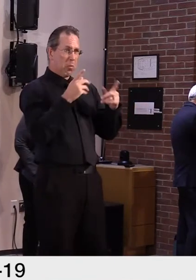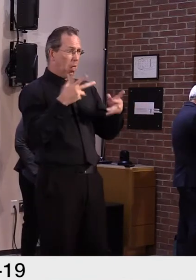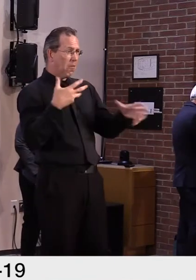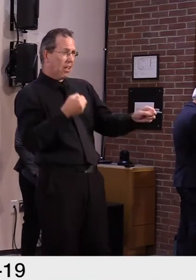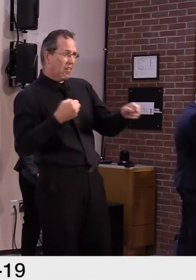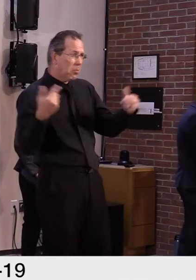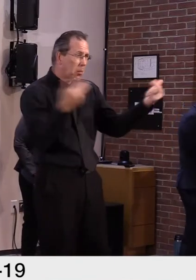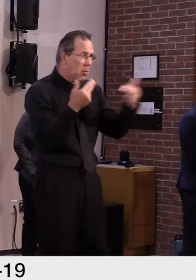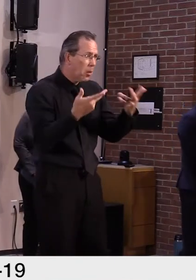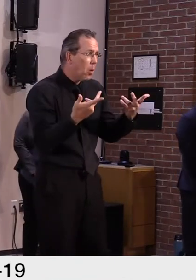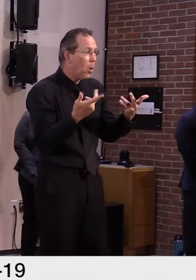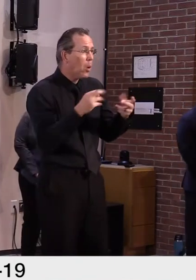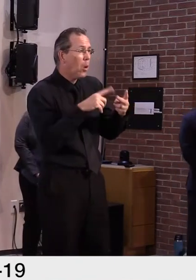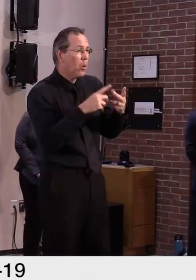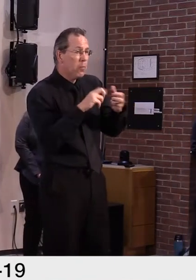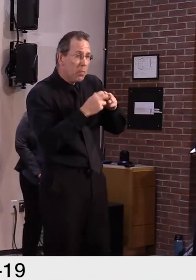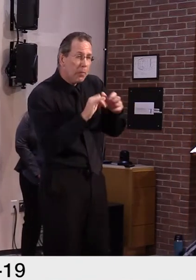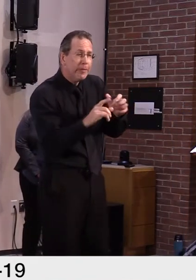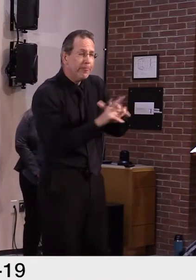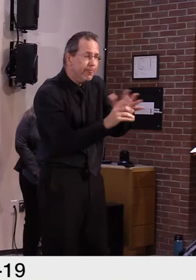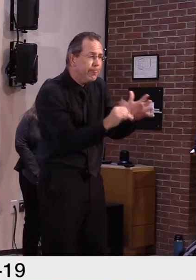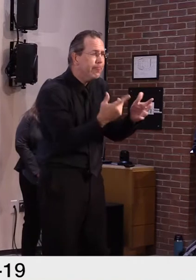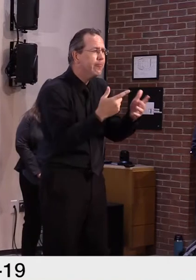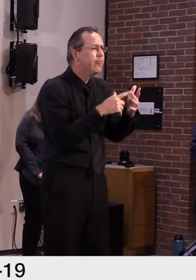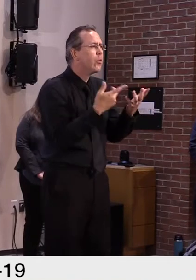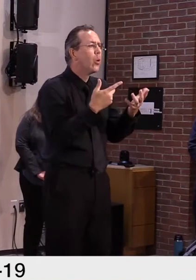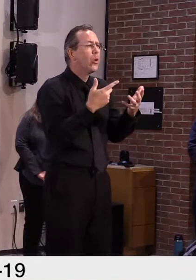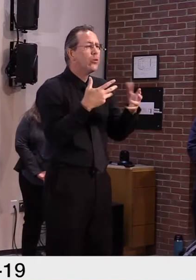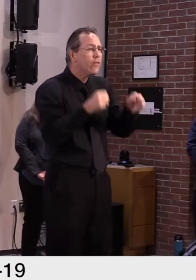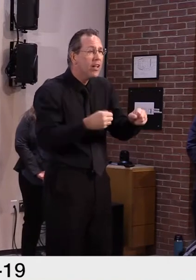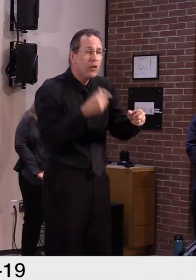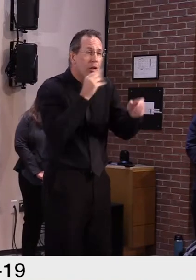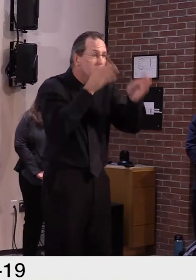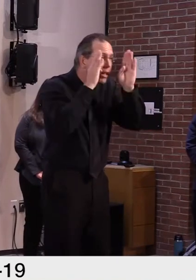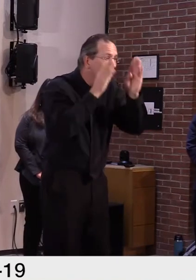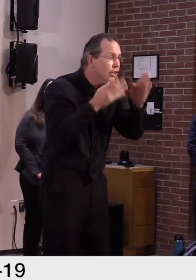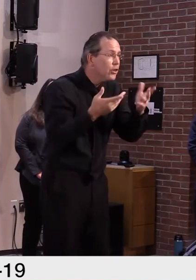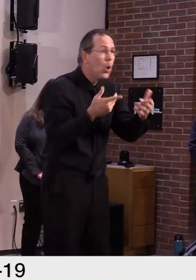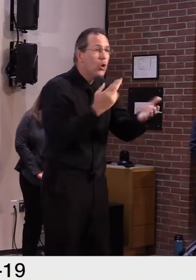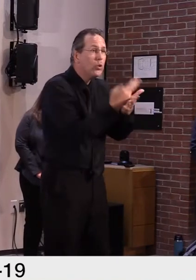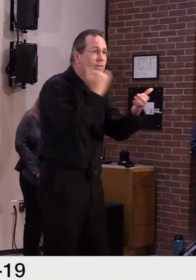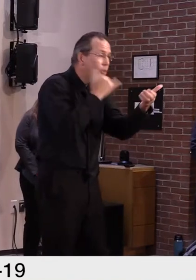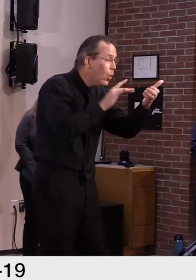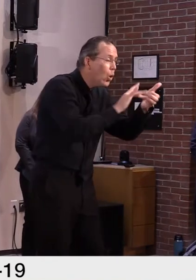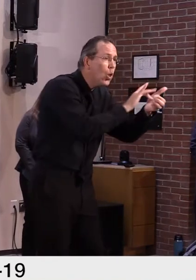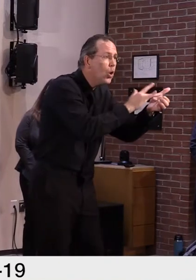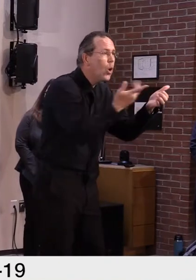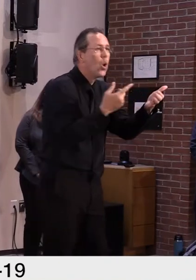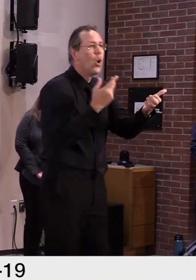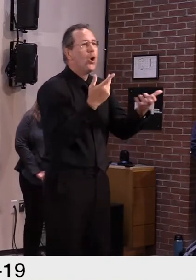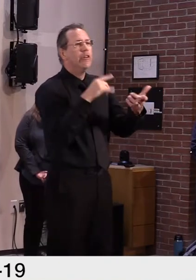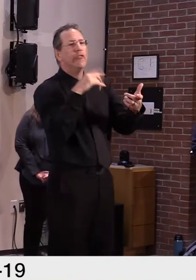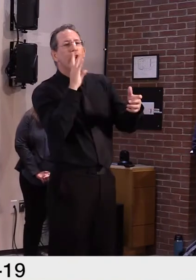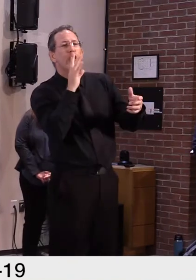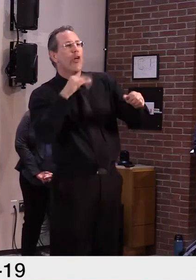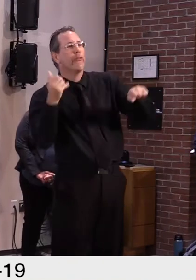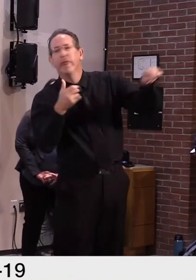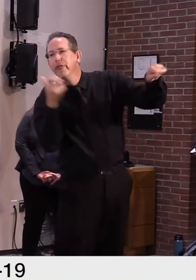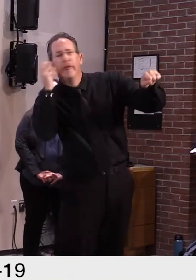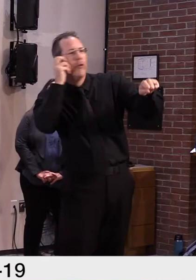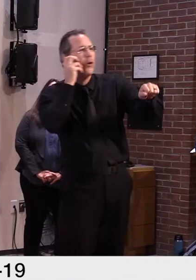And people need to slow down. They need to pay attention to what they're doing because it doesn't just affect you. It's affecting